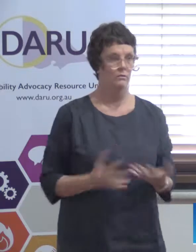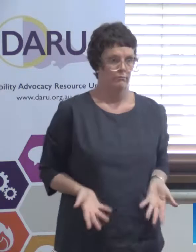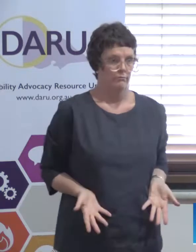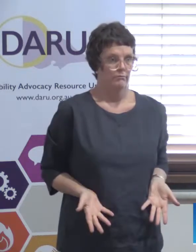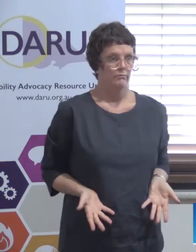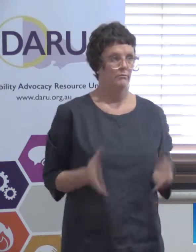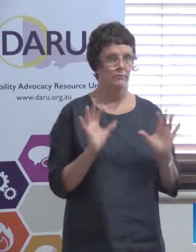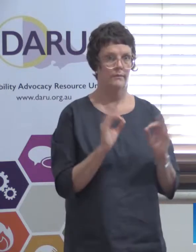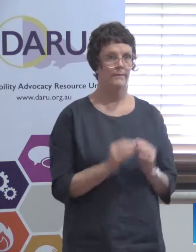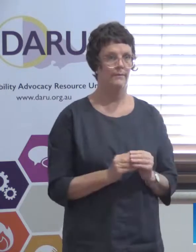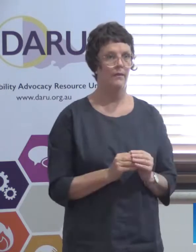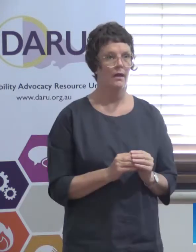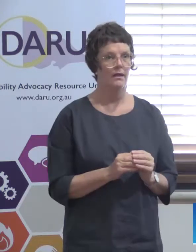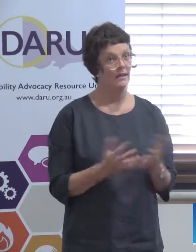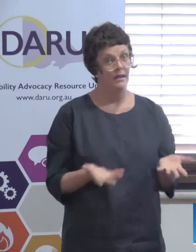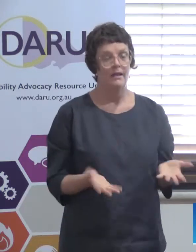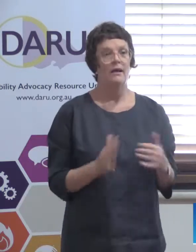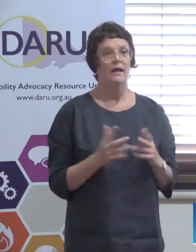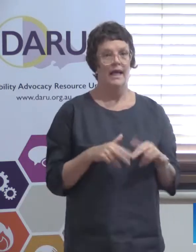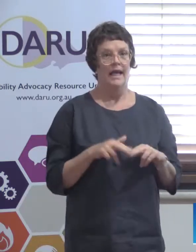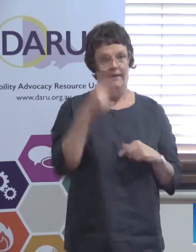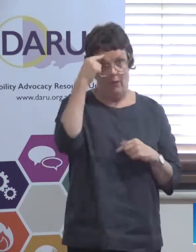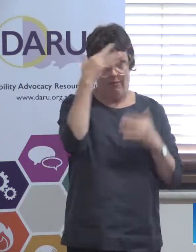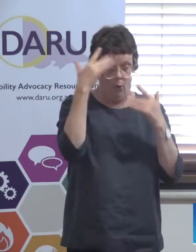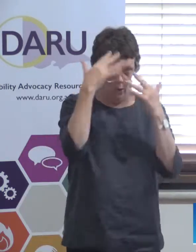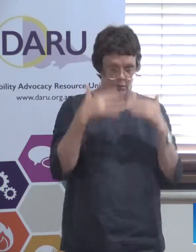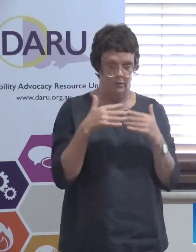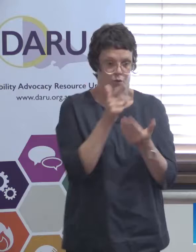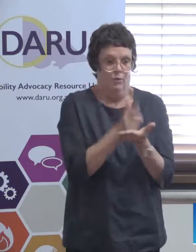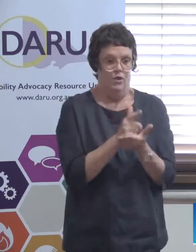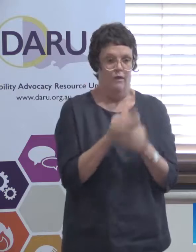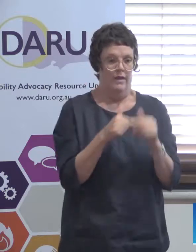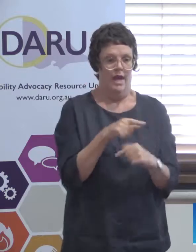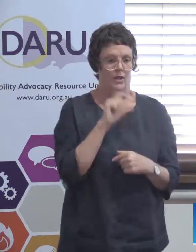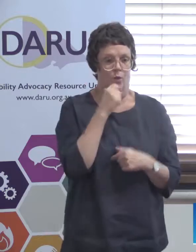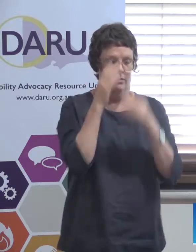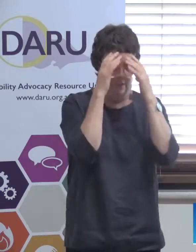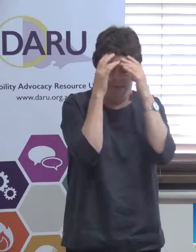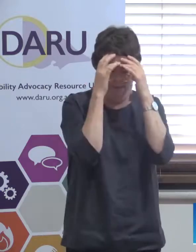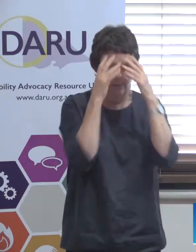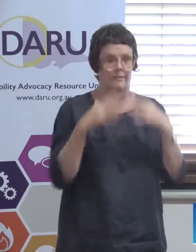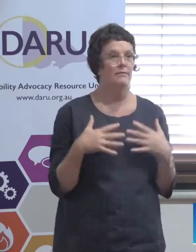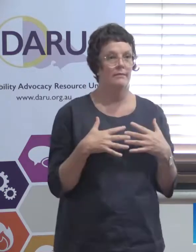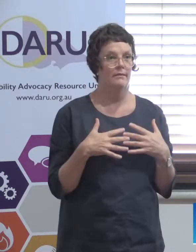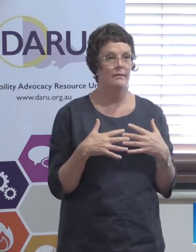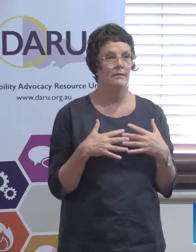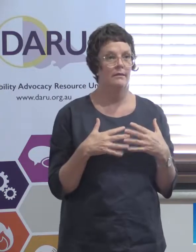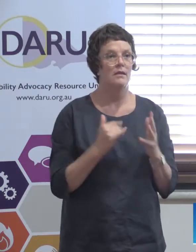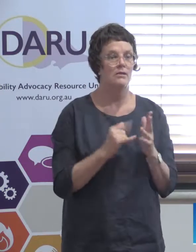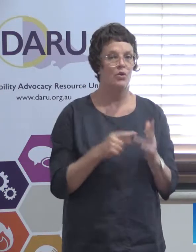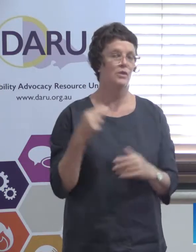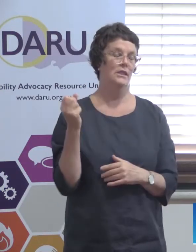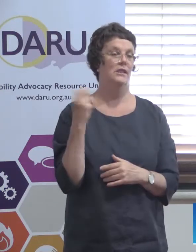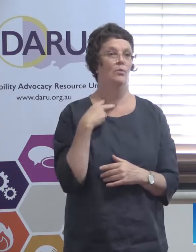anyway if you would despair if you if you if you thought too deeply about it you just have to kind of keep your head up and keep going and keep chipping away at things